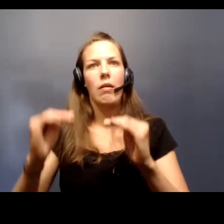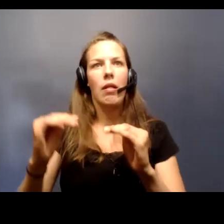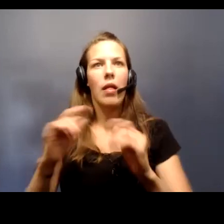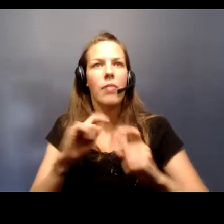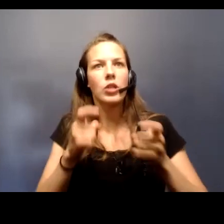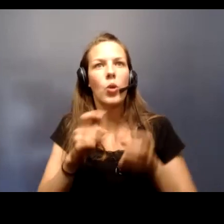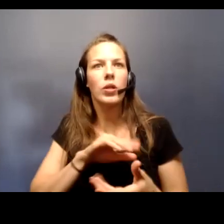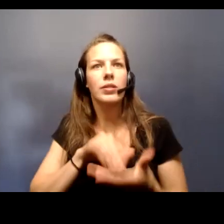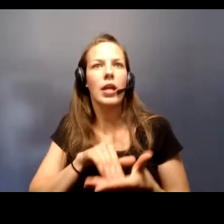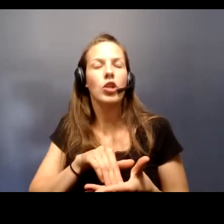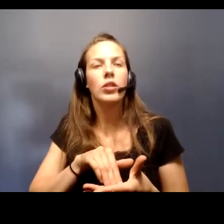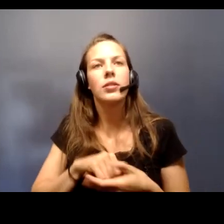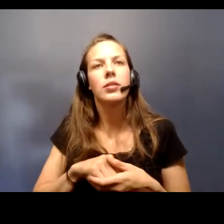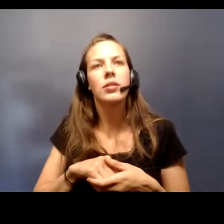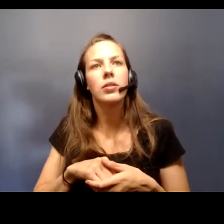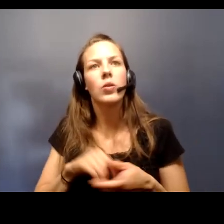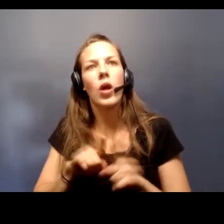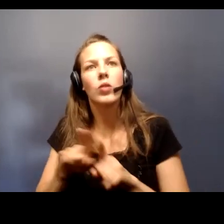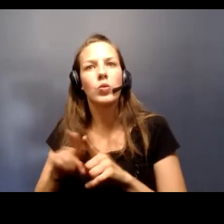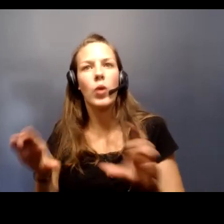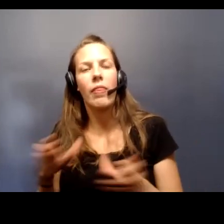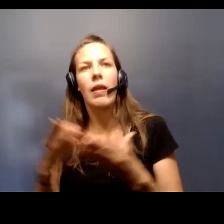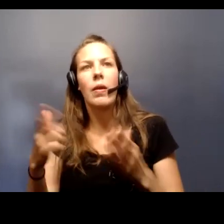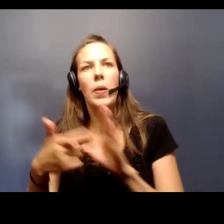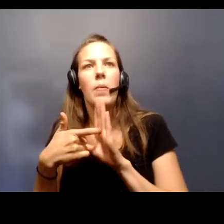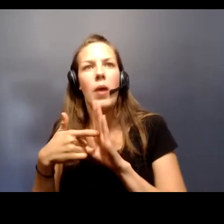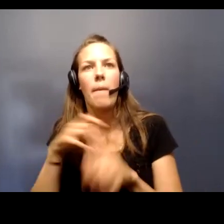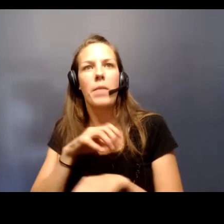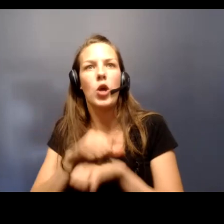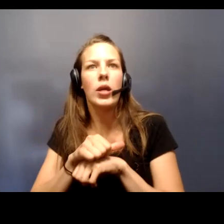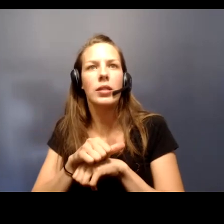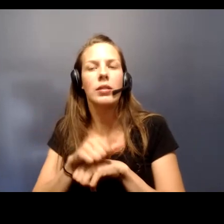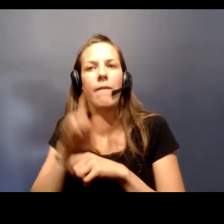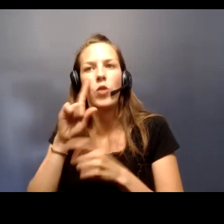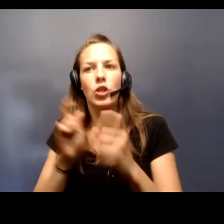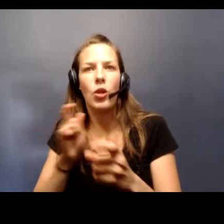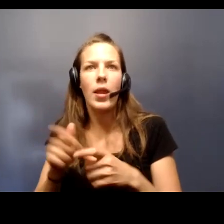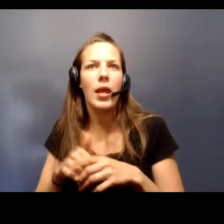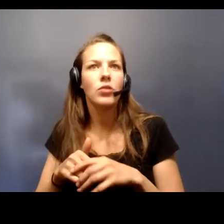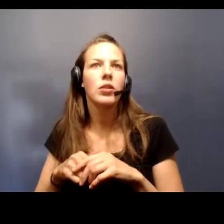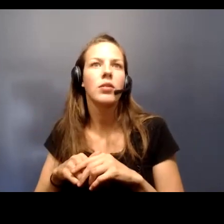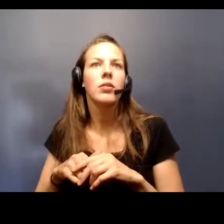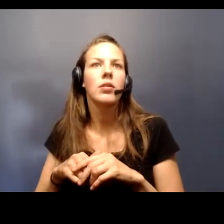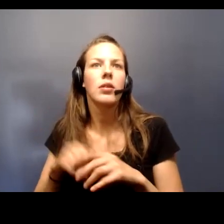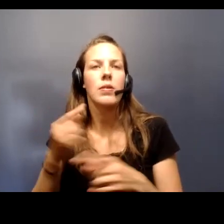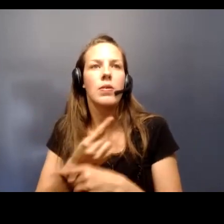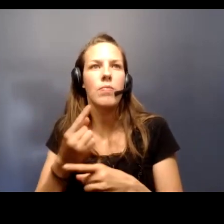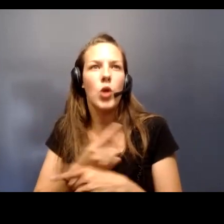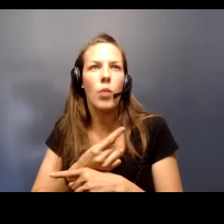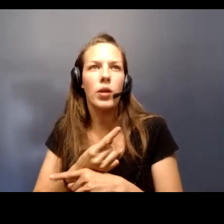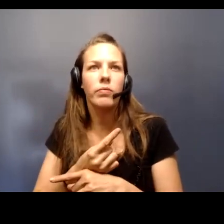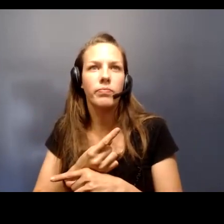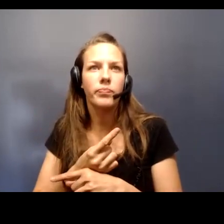and we're also doing certain things like requiring appointments for donation which is appropriate to,